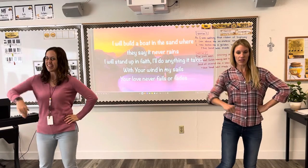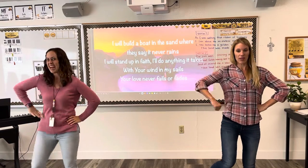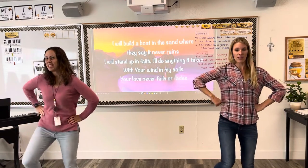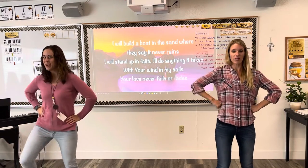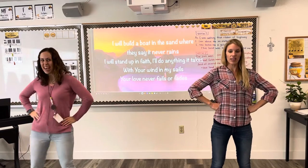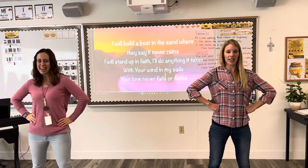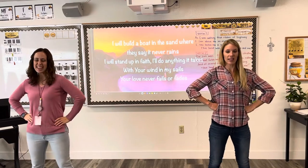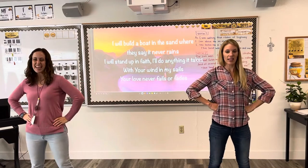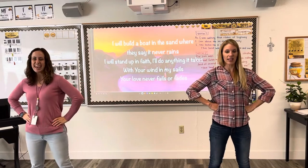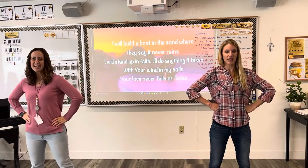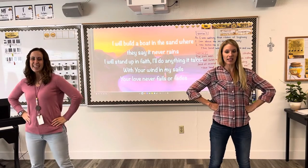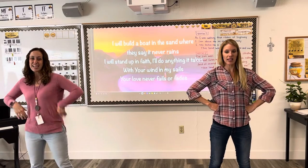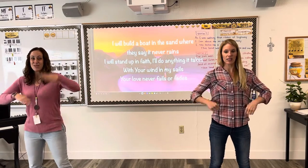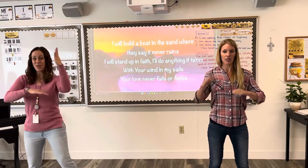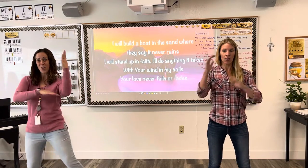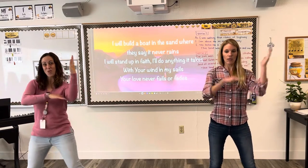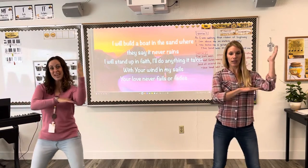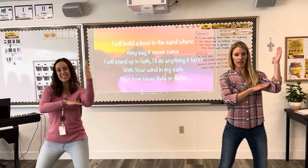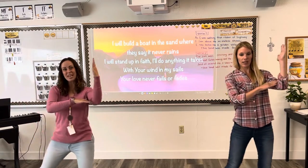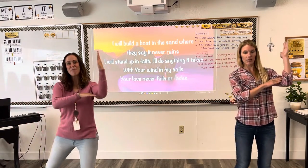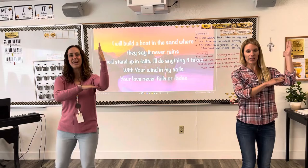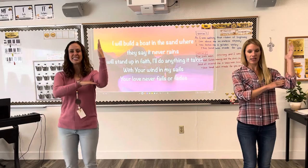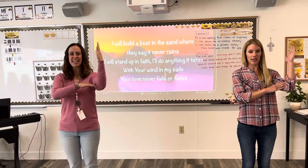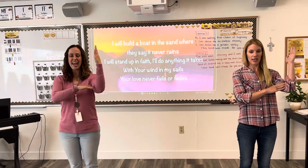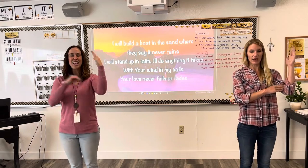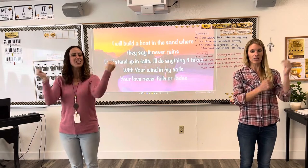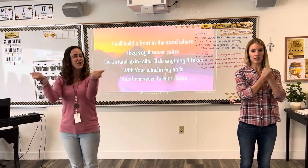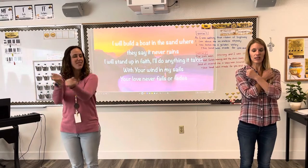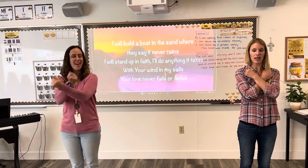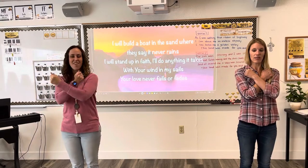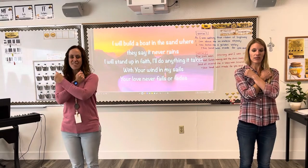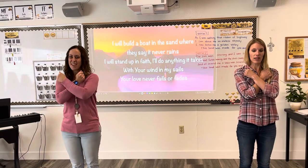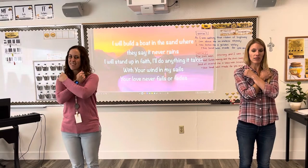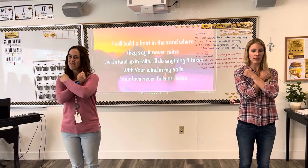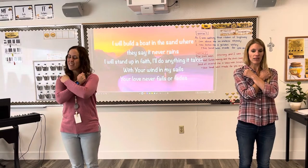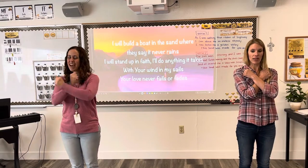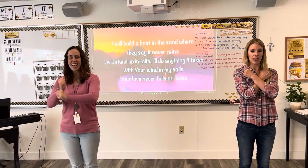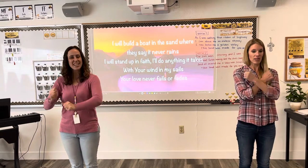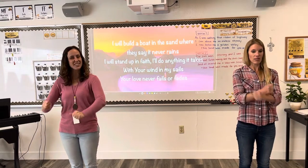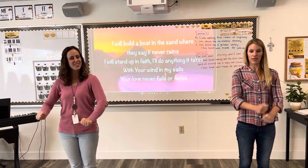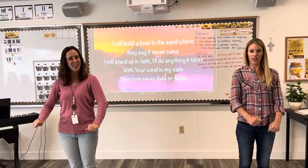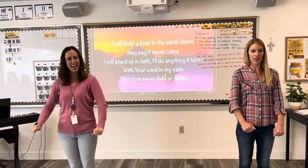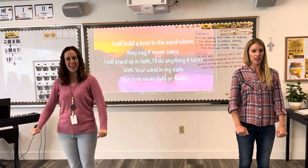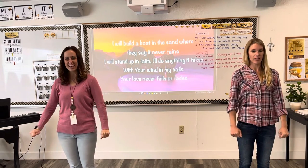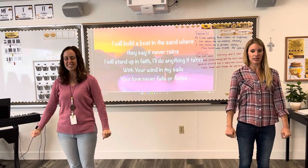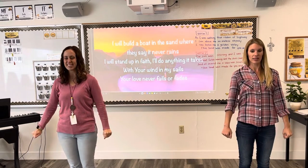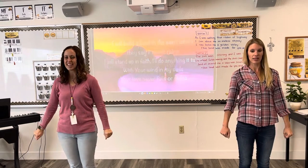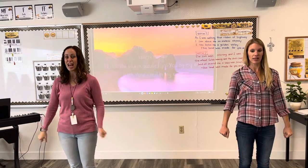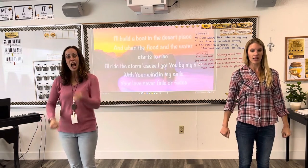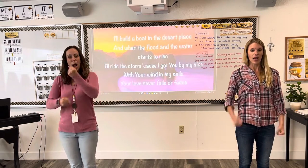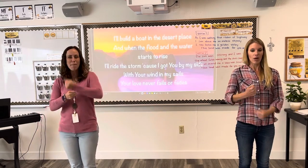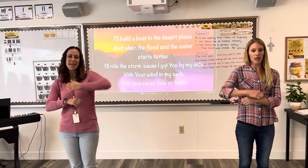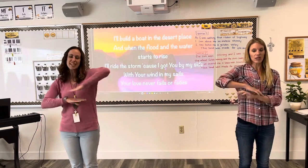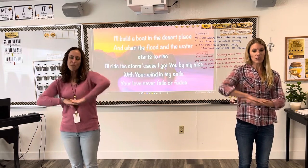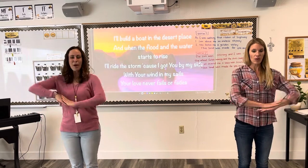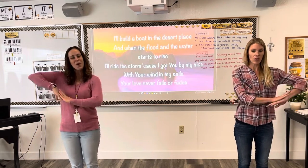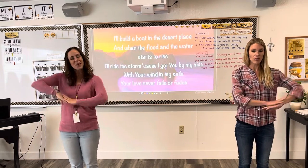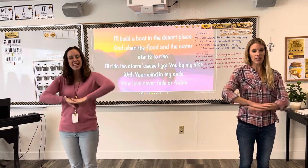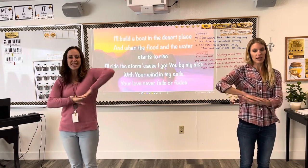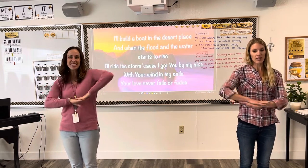I will do anything you do to do it in my sales Your love never fails or fades I'll build a boat in the